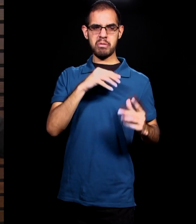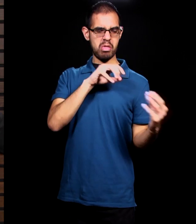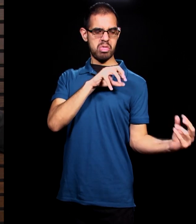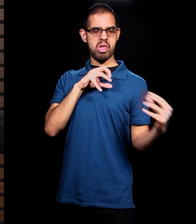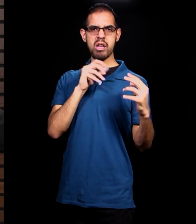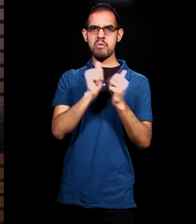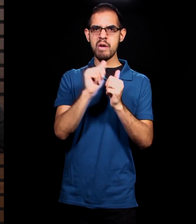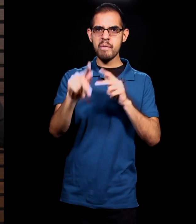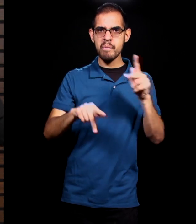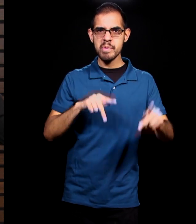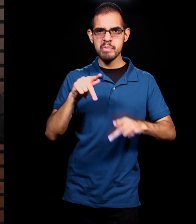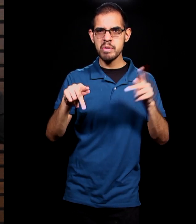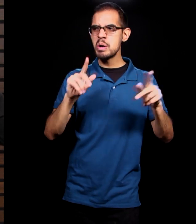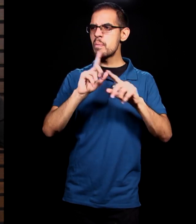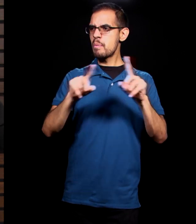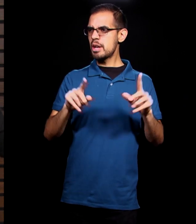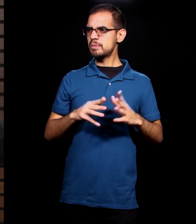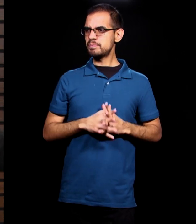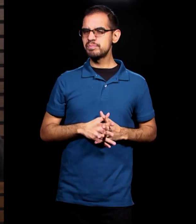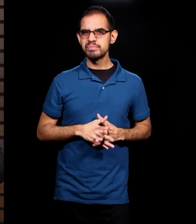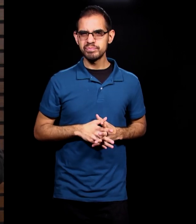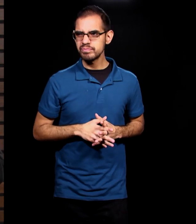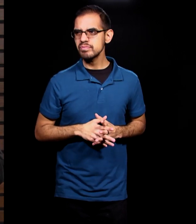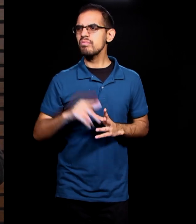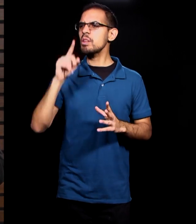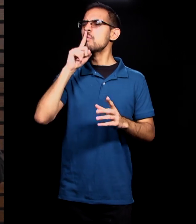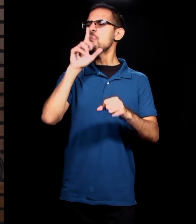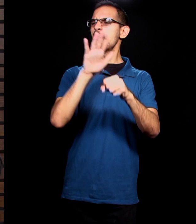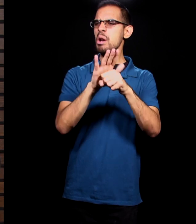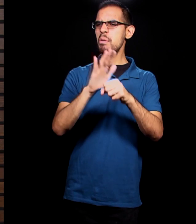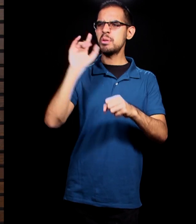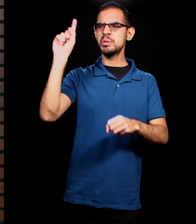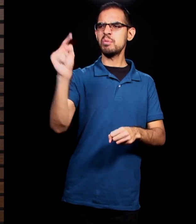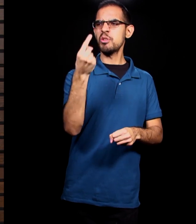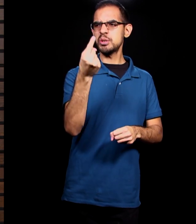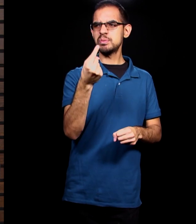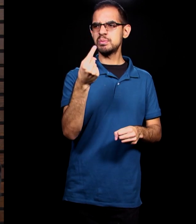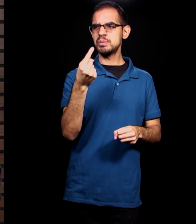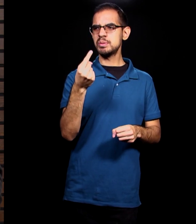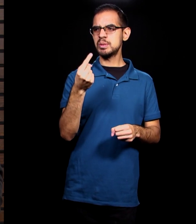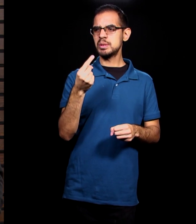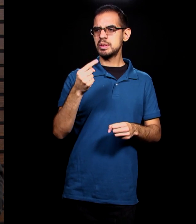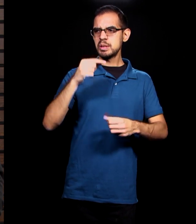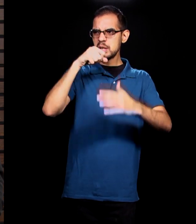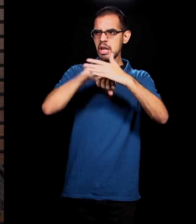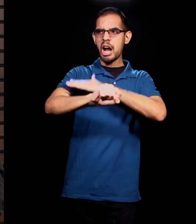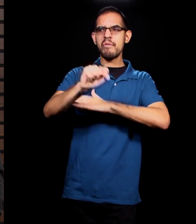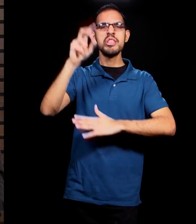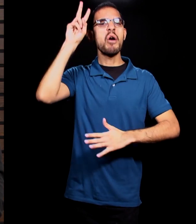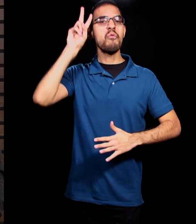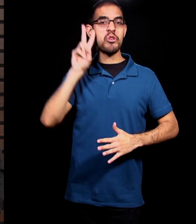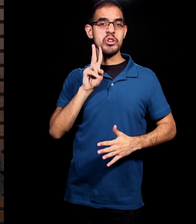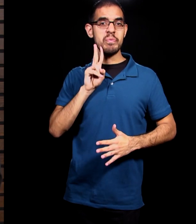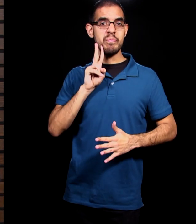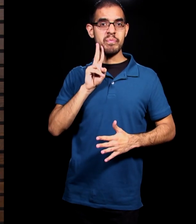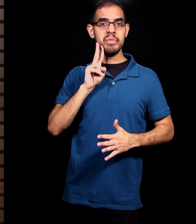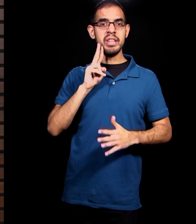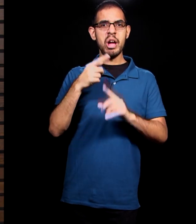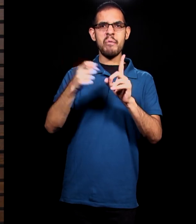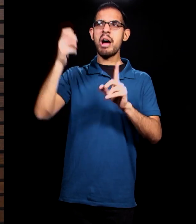born of a woman, born of a virgin, the offspring of God, conceived by the Holy Spirit. There